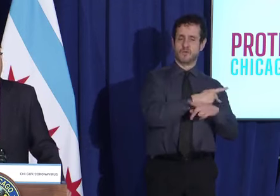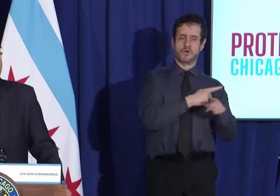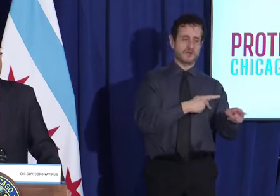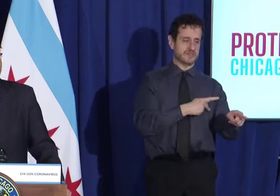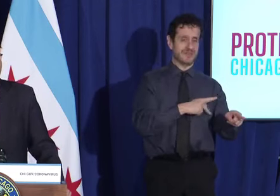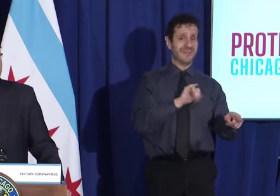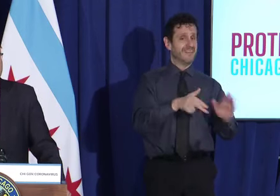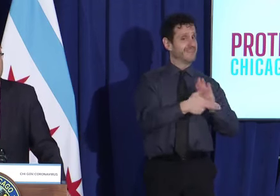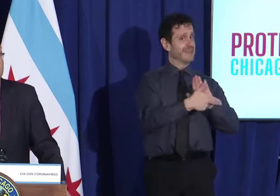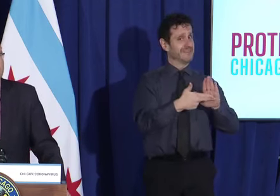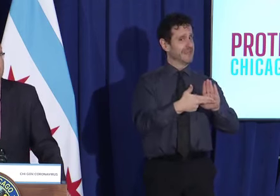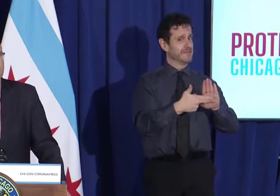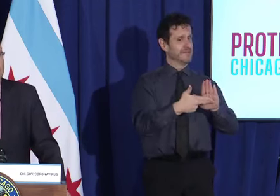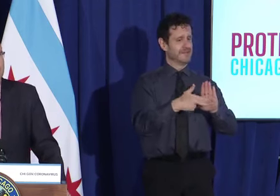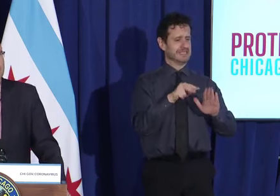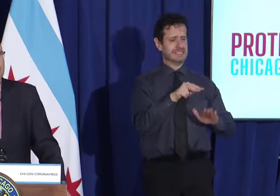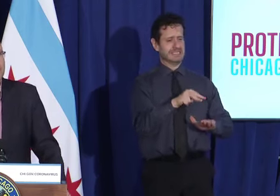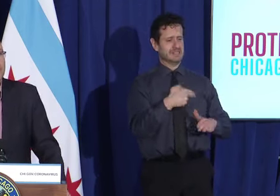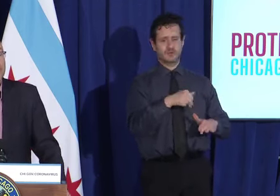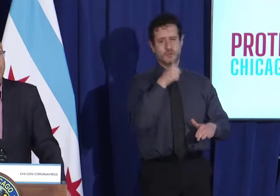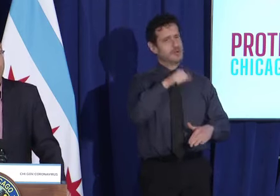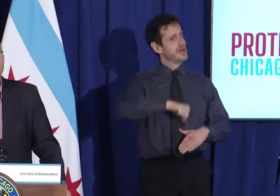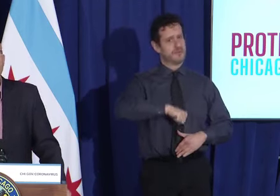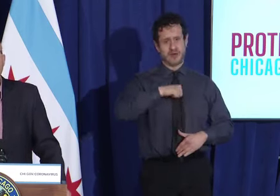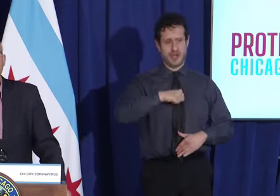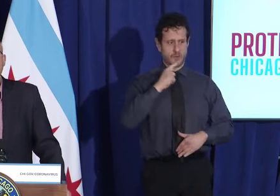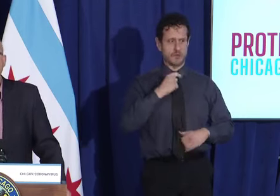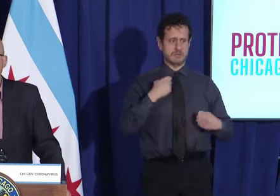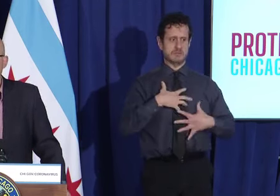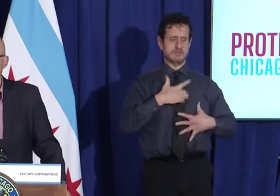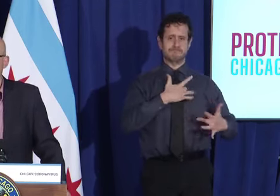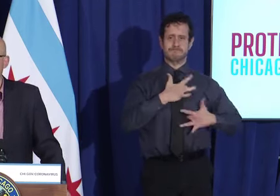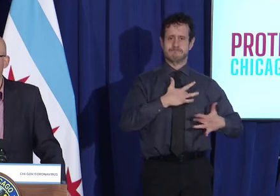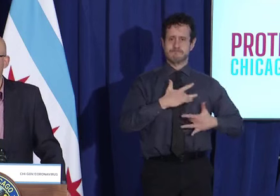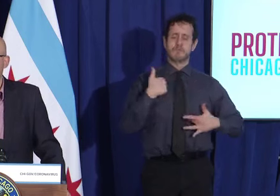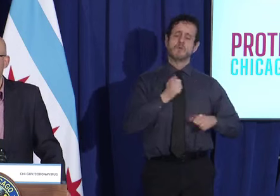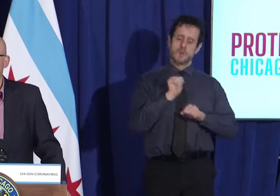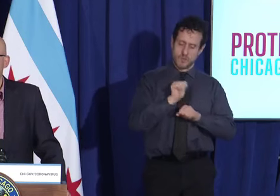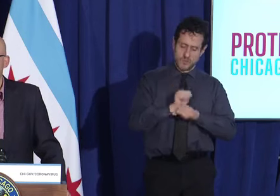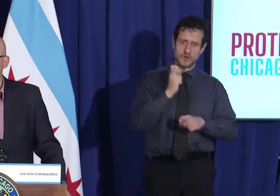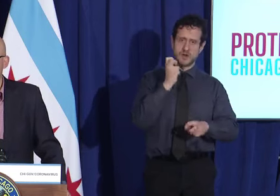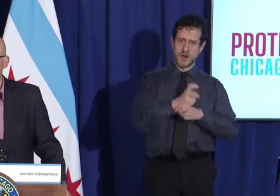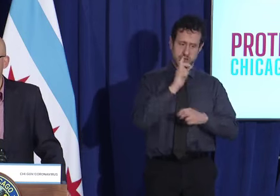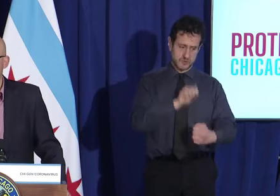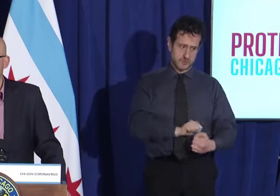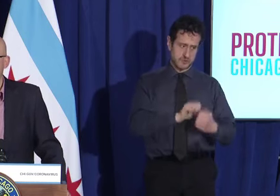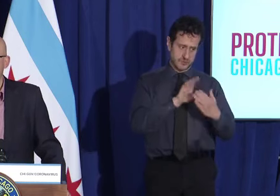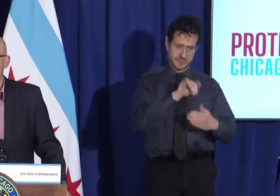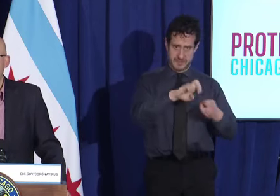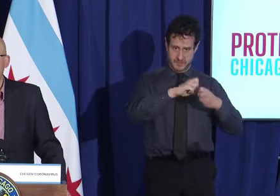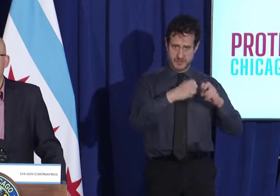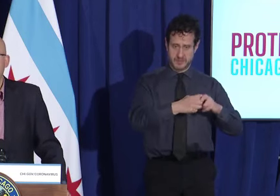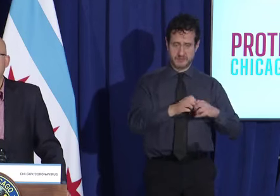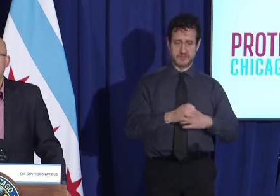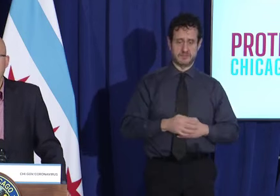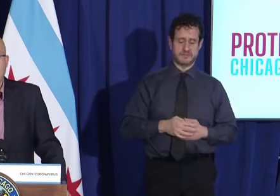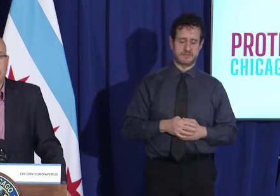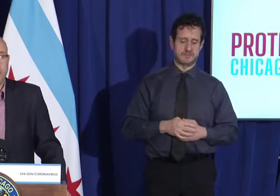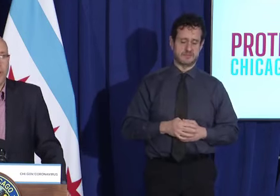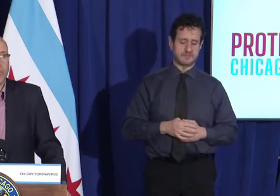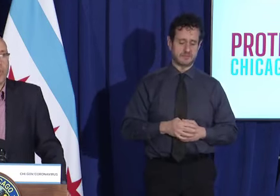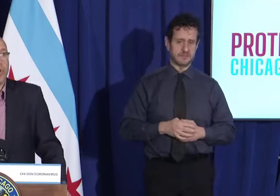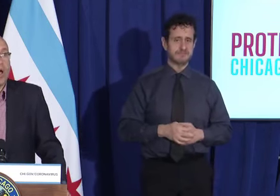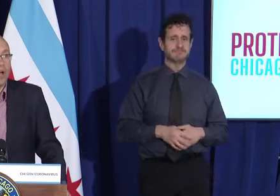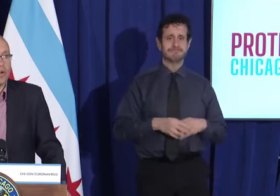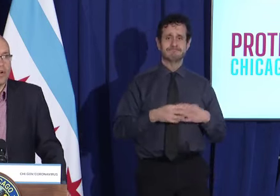that we were proud of, but it's one that we worked diligently on to address. And I have to say that